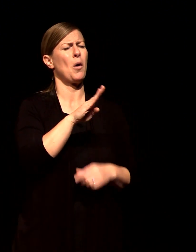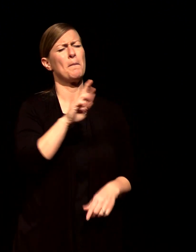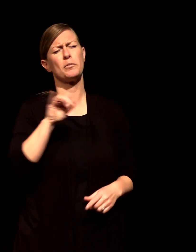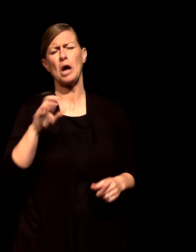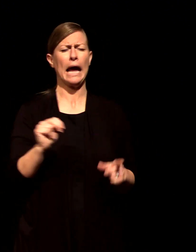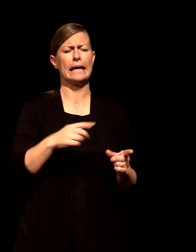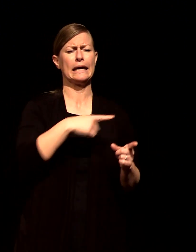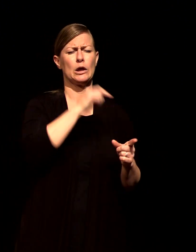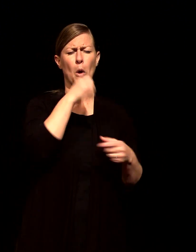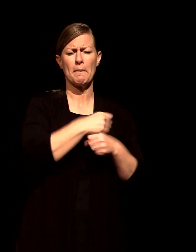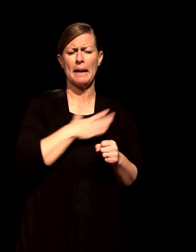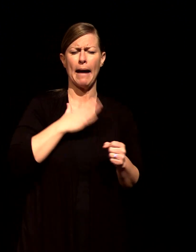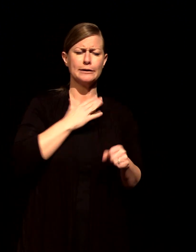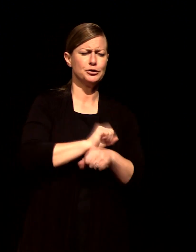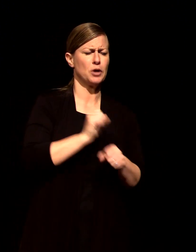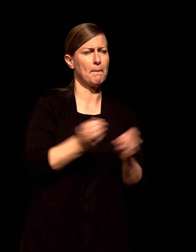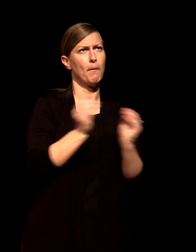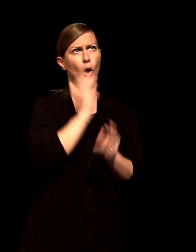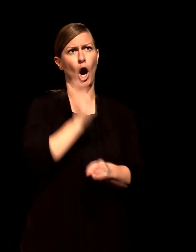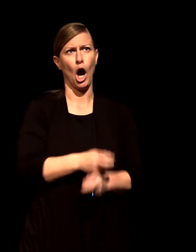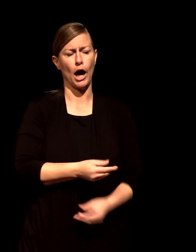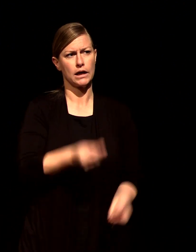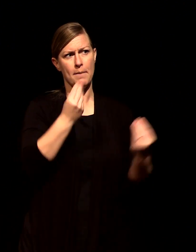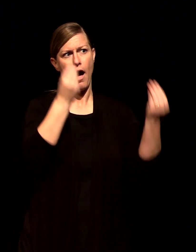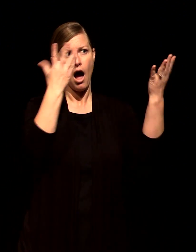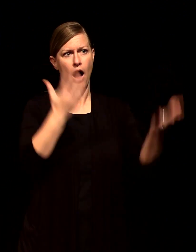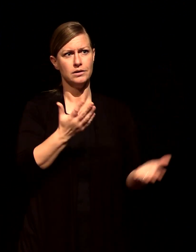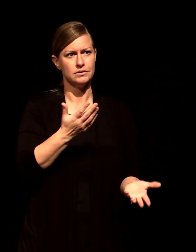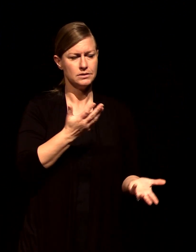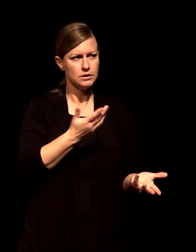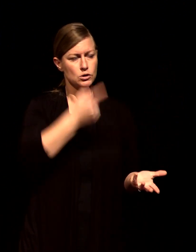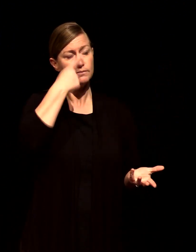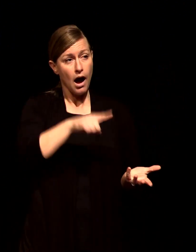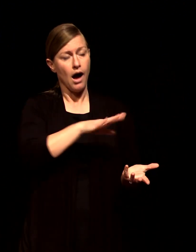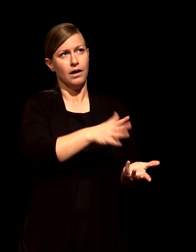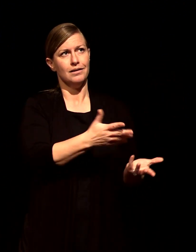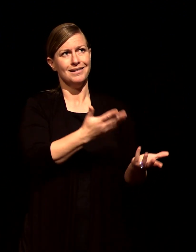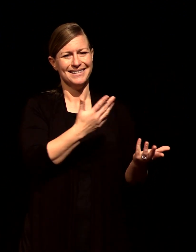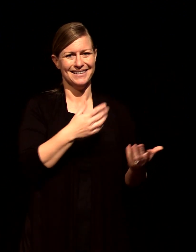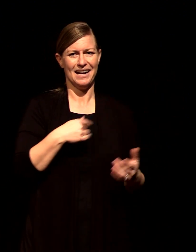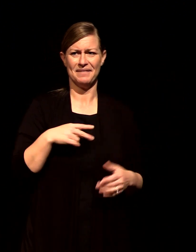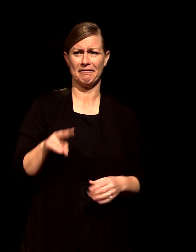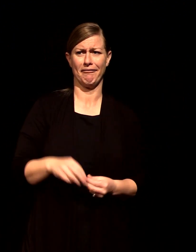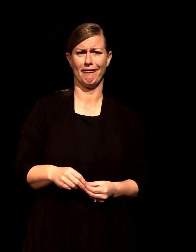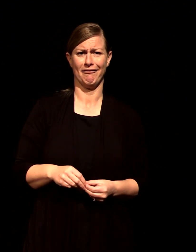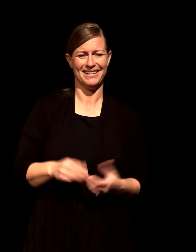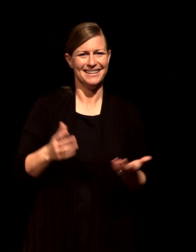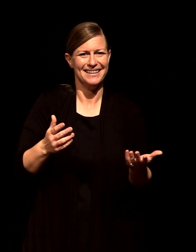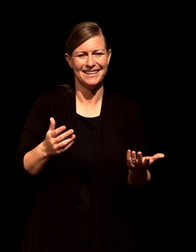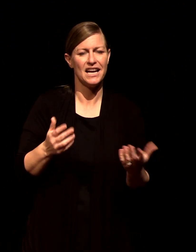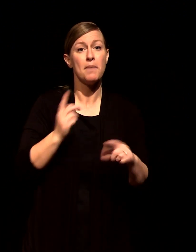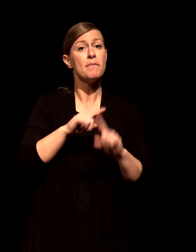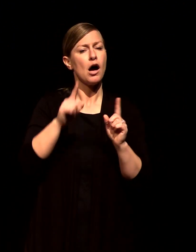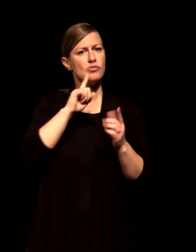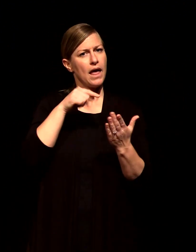harder than it already is okay can I just ask that of you but what Goodwin wrote quite honestly surprises me